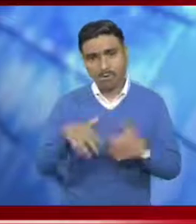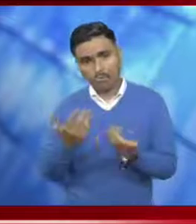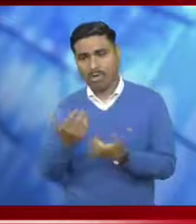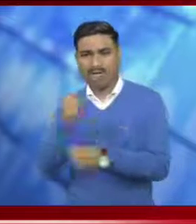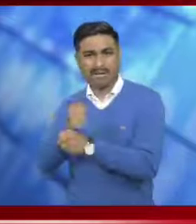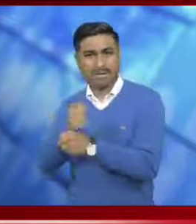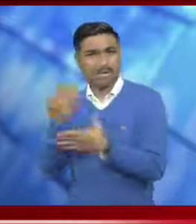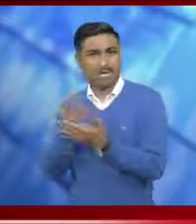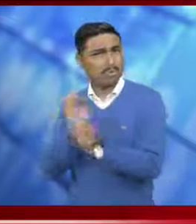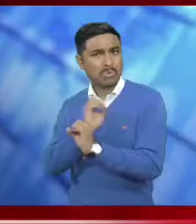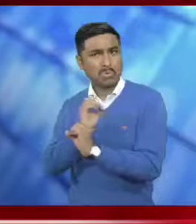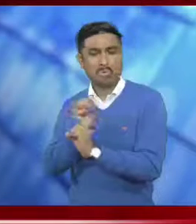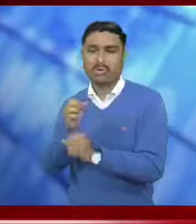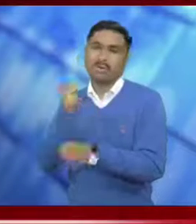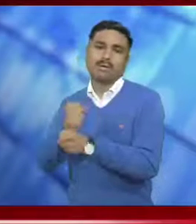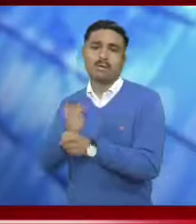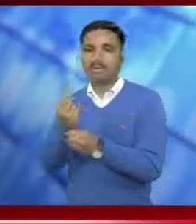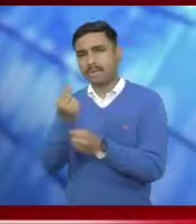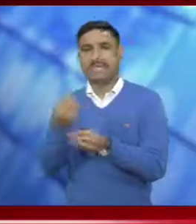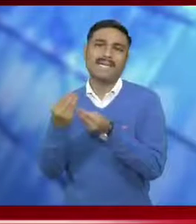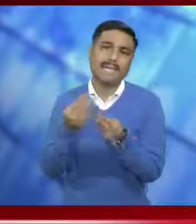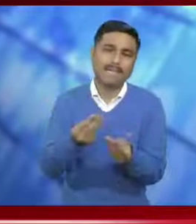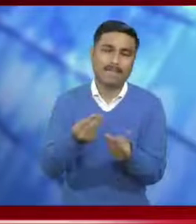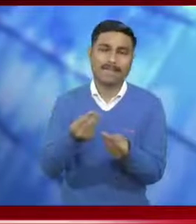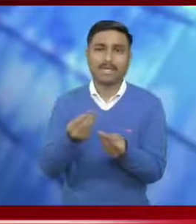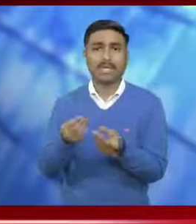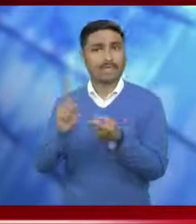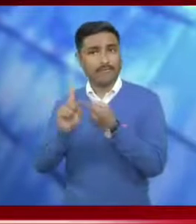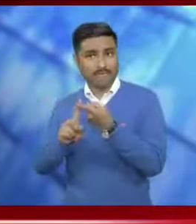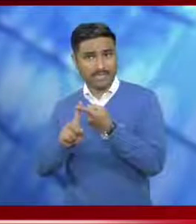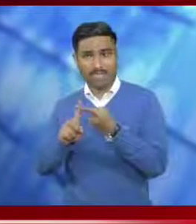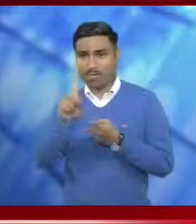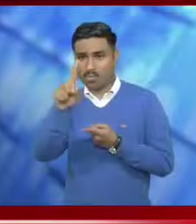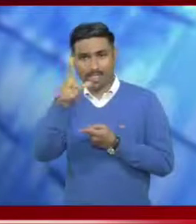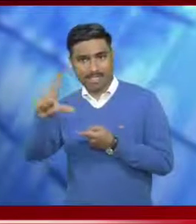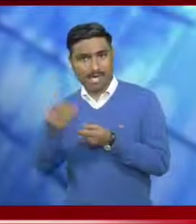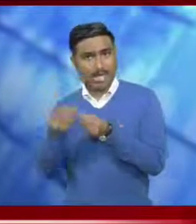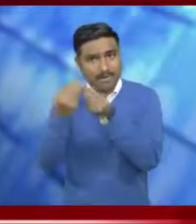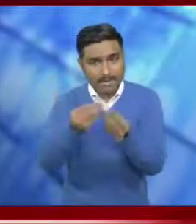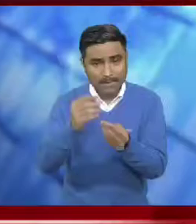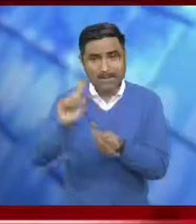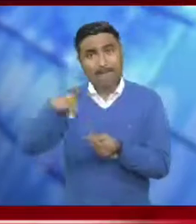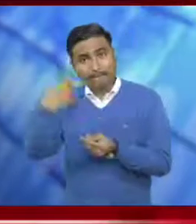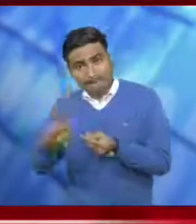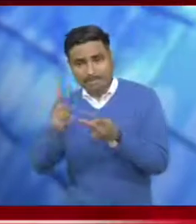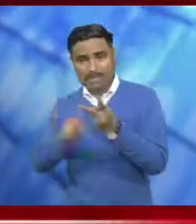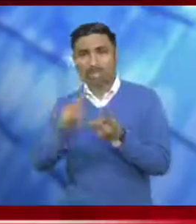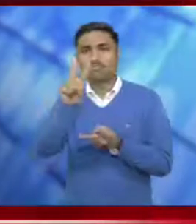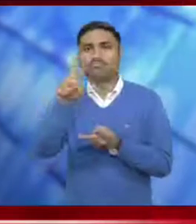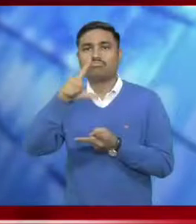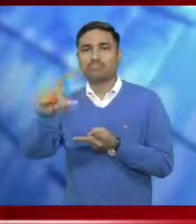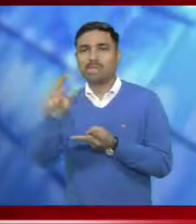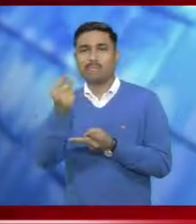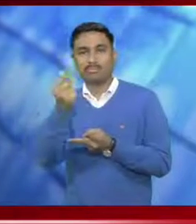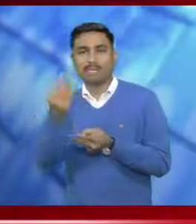Financial assistance of 3 lakhs in two parts, first of 1 lakh and second of 2 lakhs, shall be